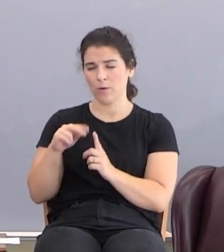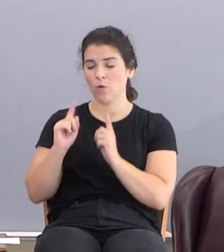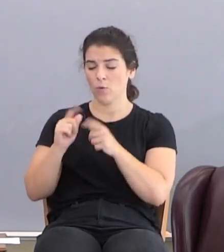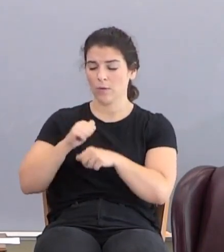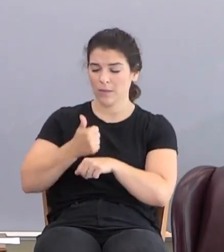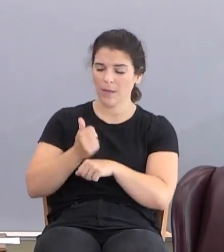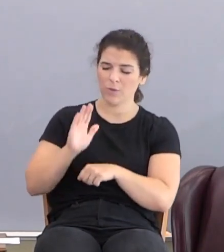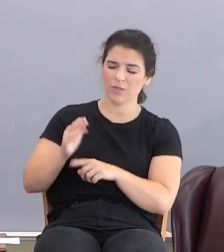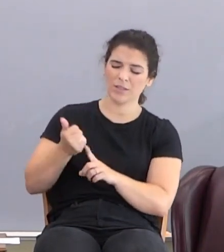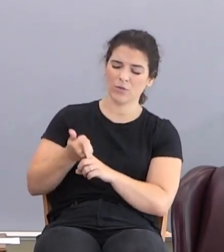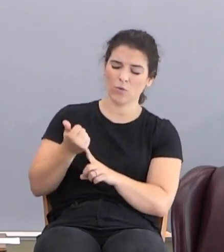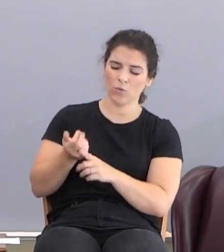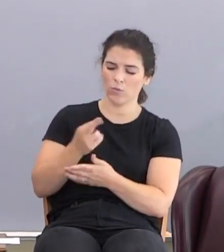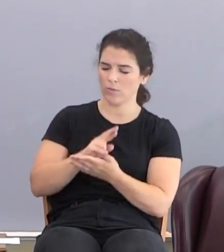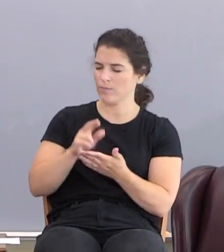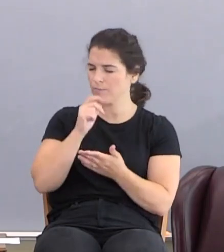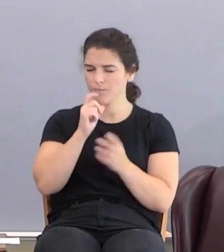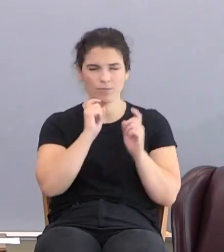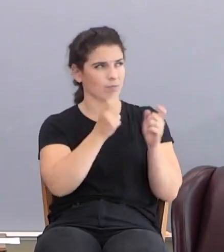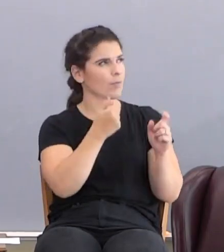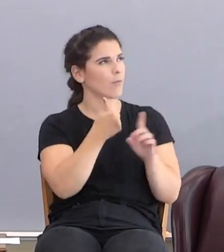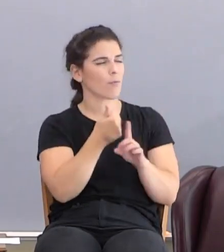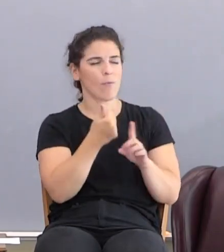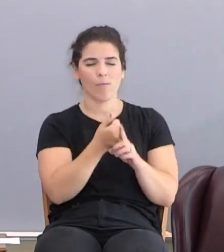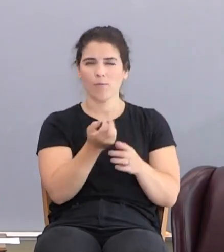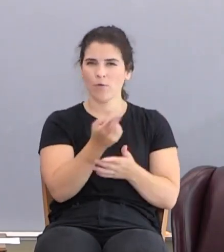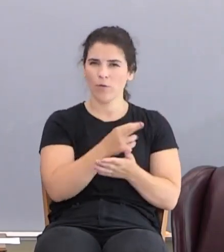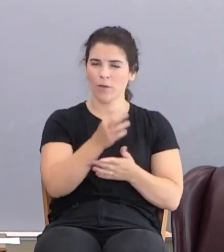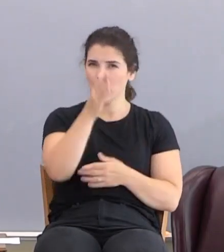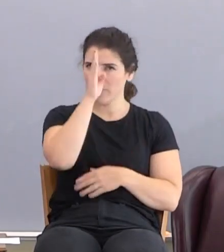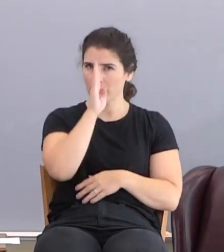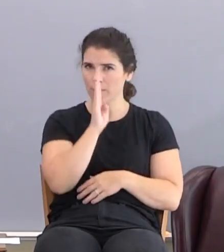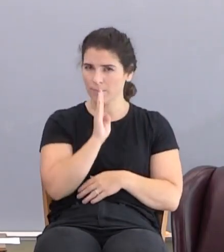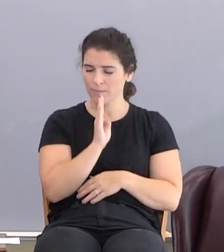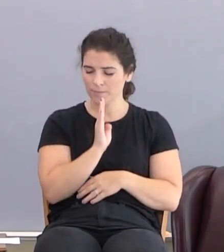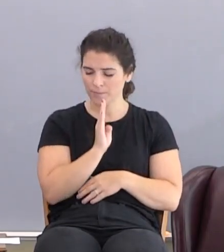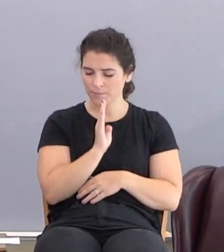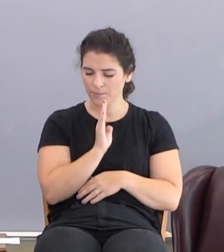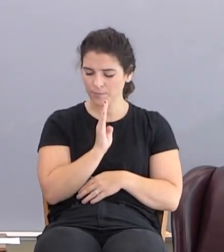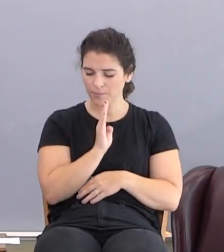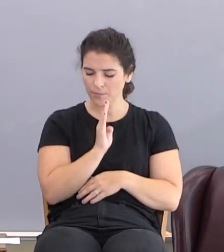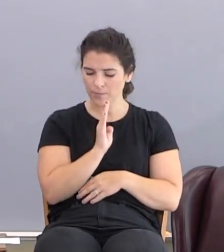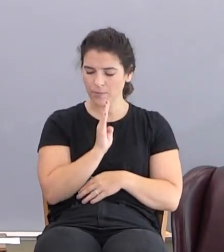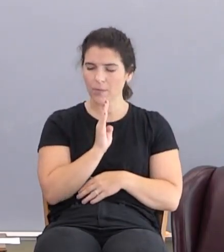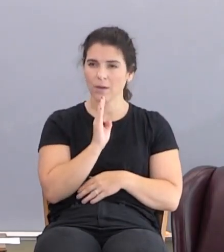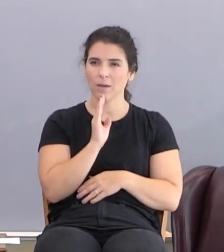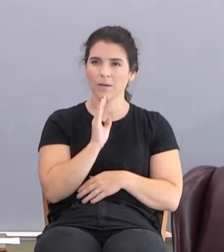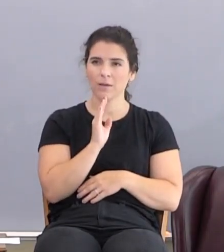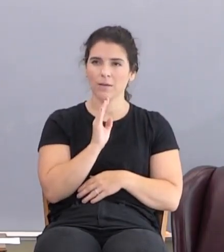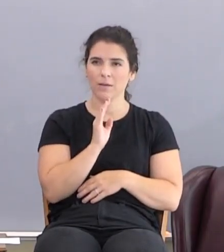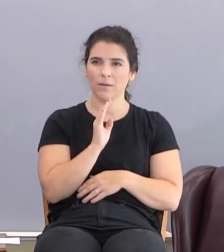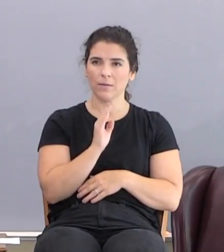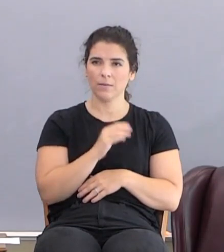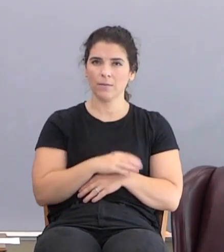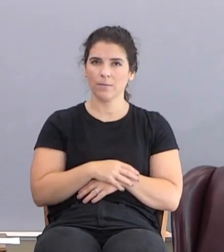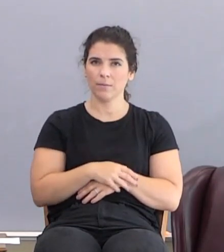his own righteousness has not submitted himself to the righteousness of God. That's the fly in the ointment.